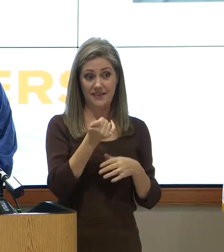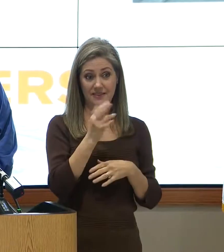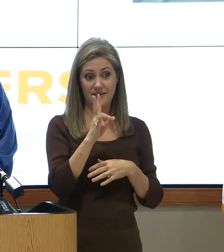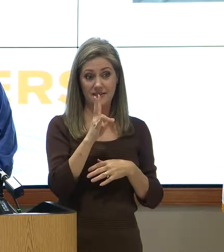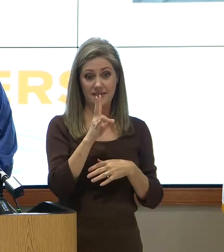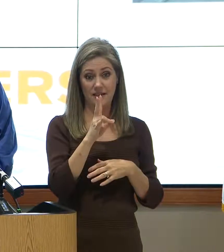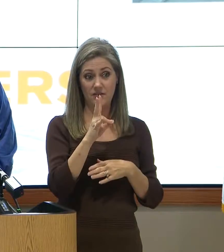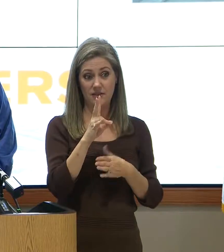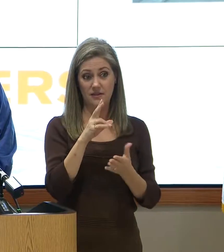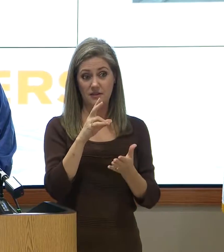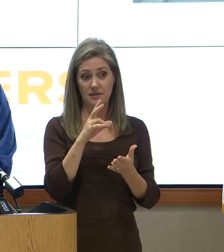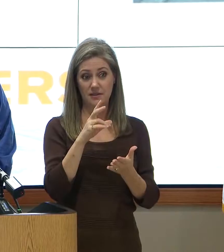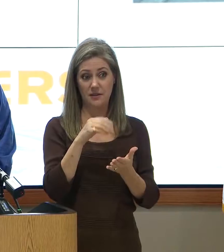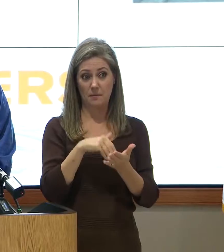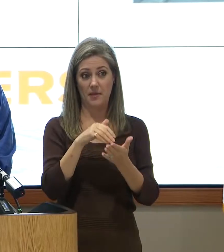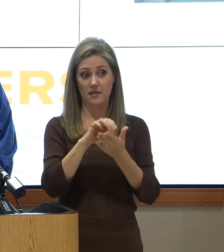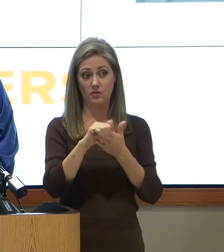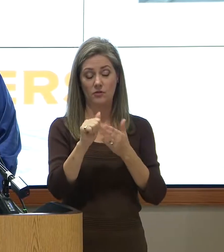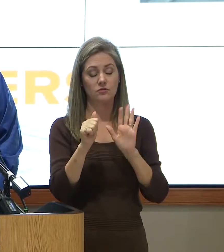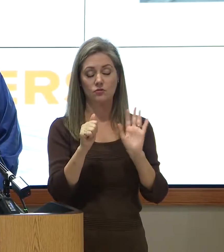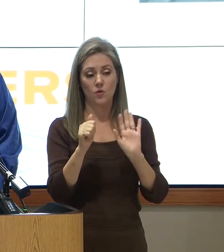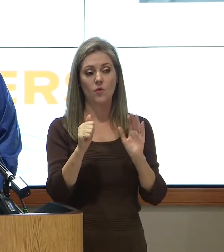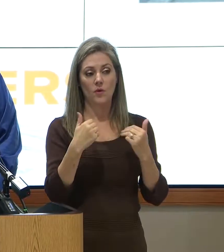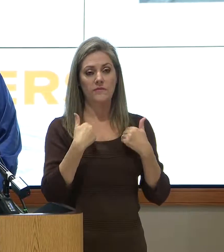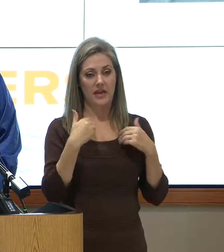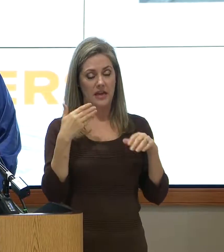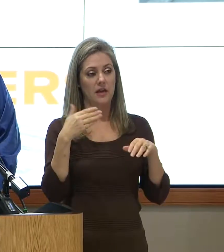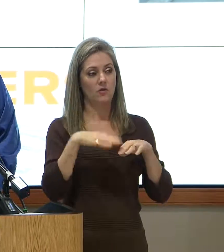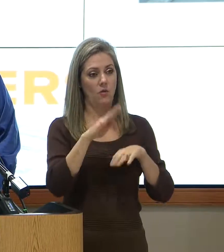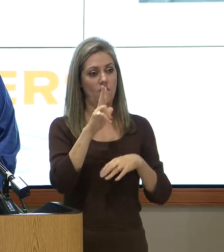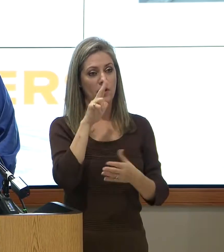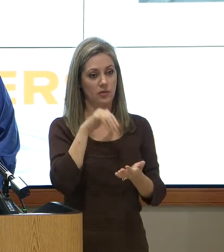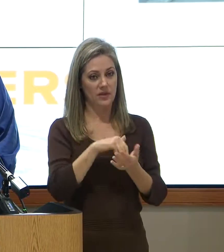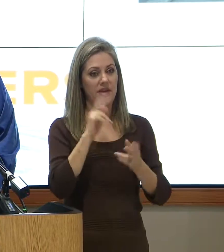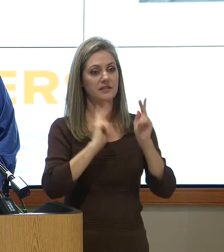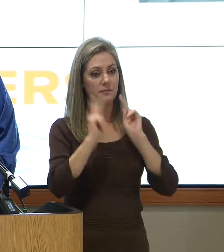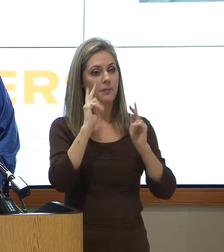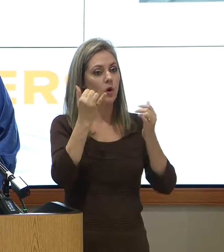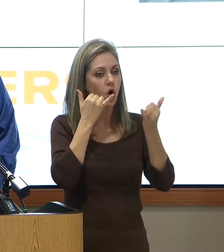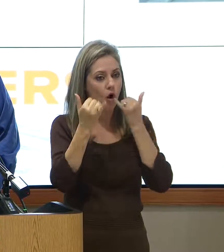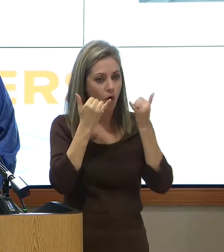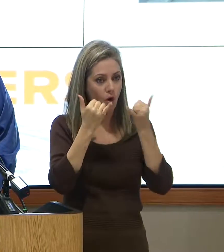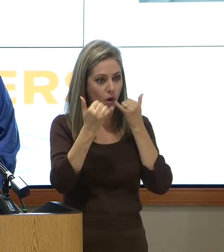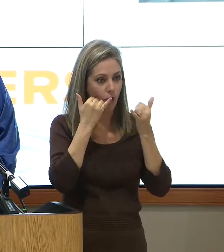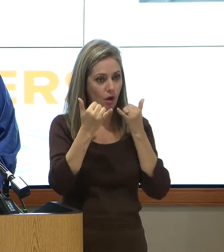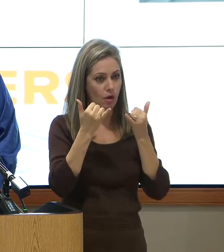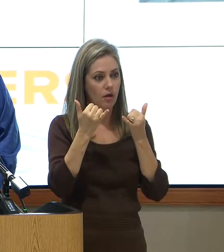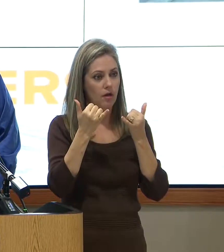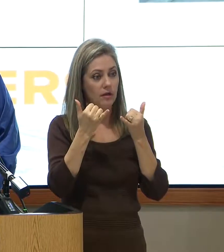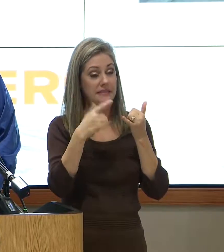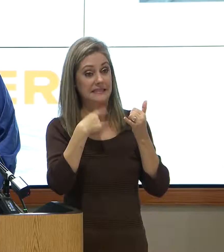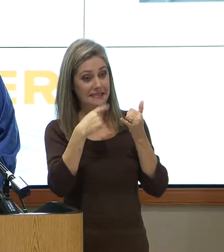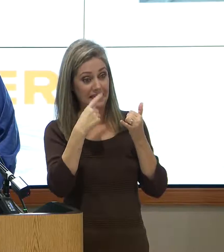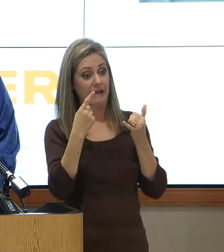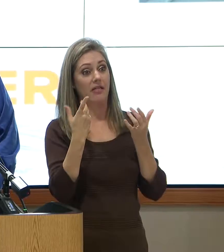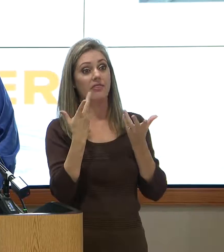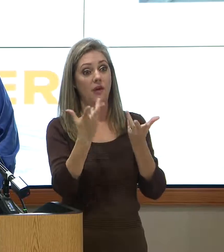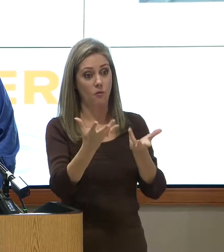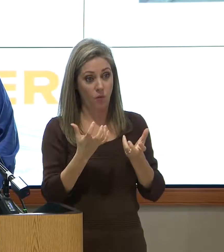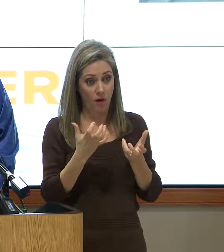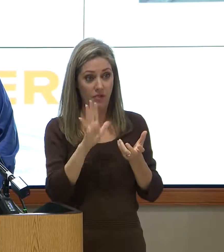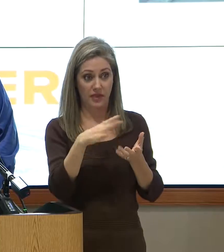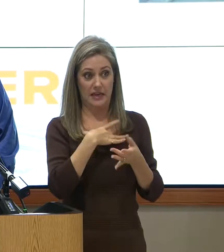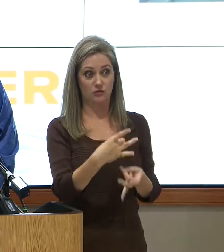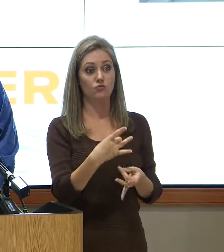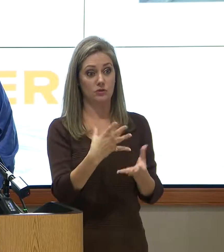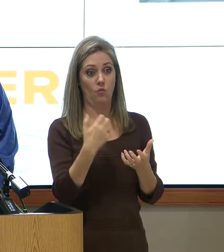under that? No, so we've had over 3,000 residents call in expressing their desire to be considered as part